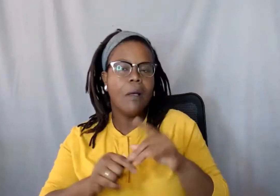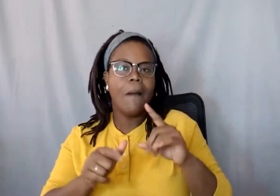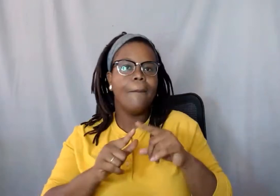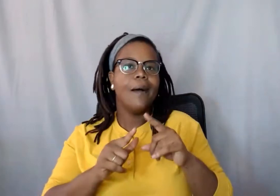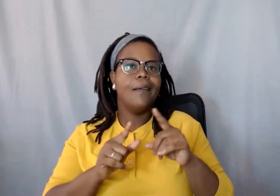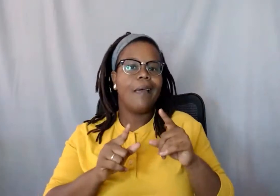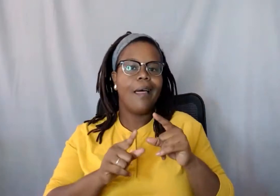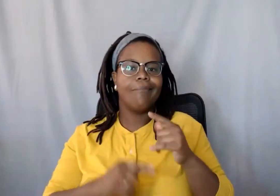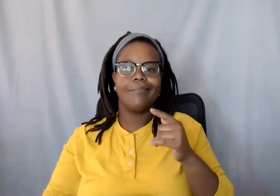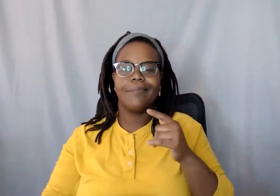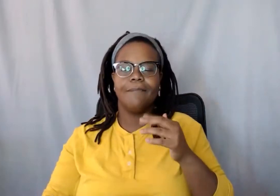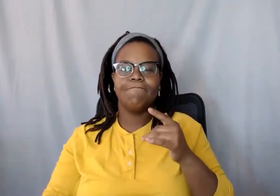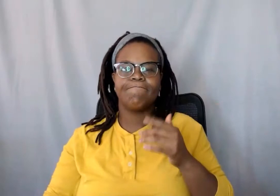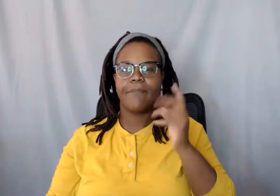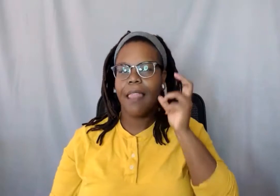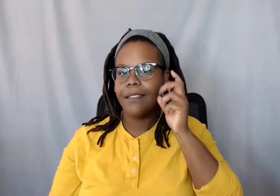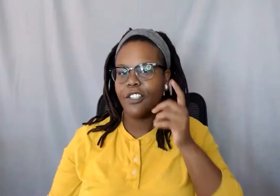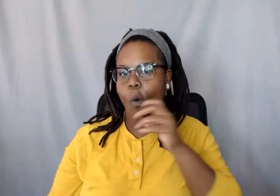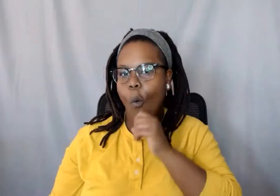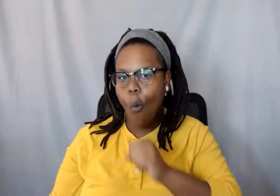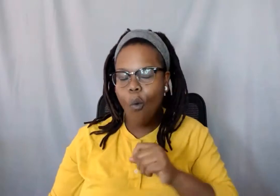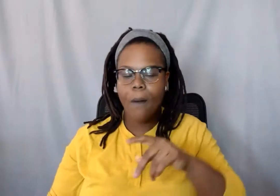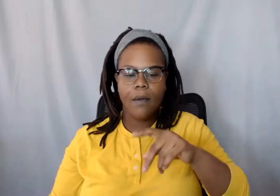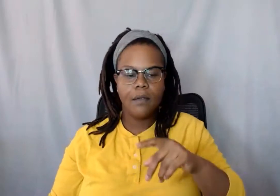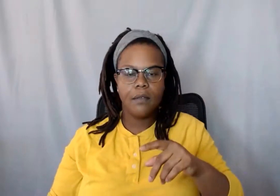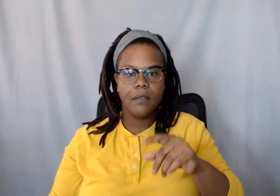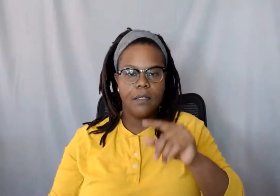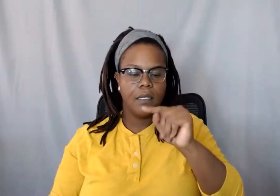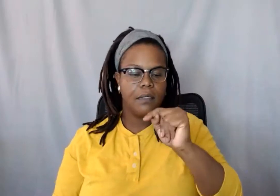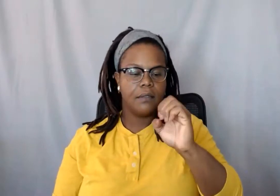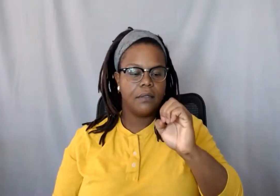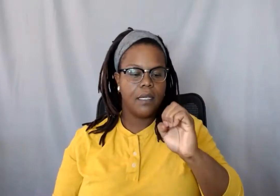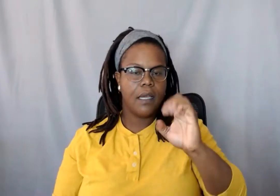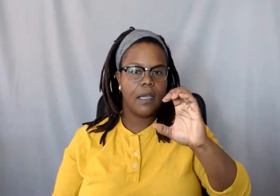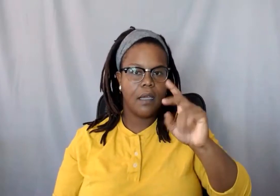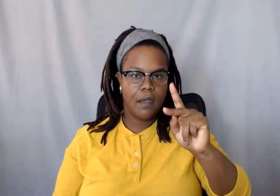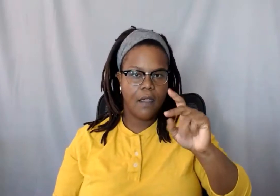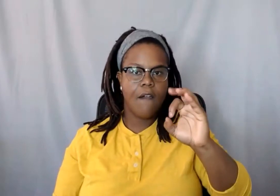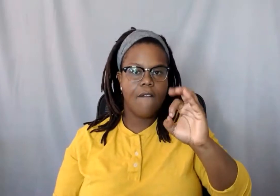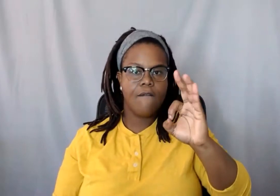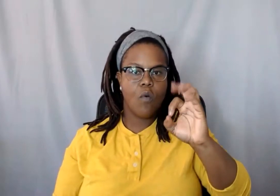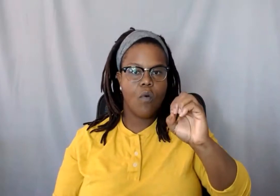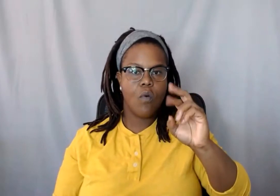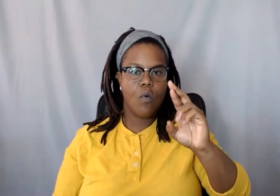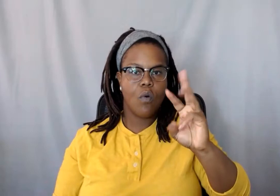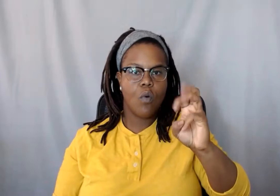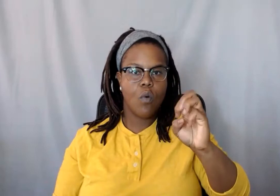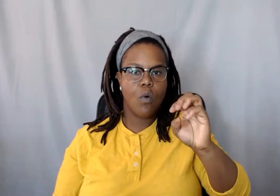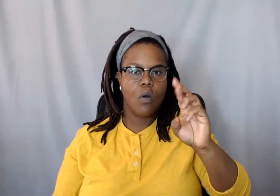content, but it's a podcast called Tech Forward. And the episode I listened to recently dealt with